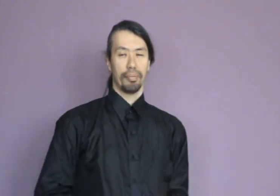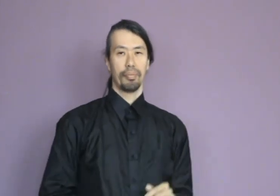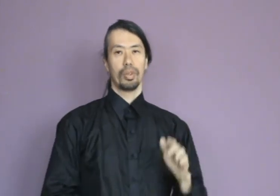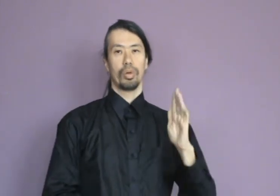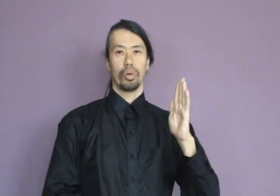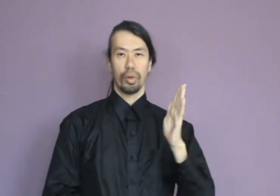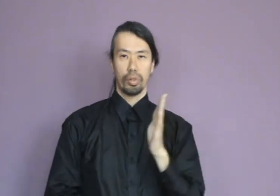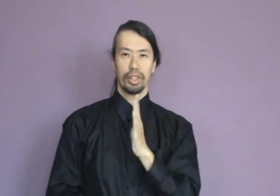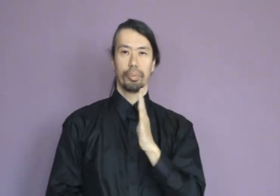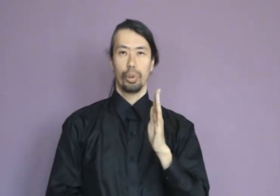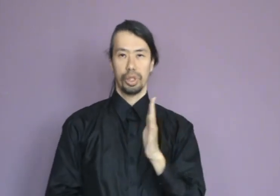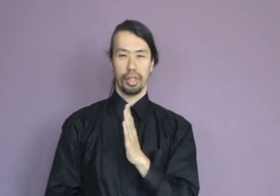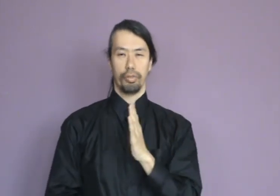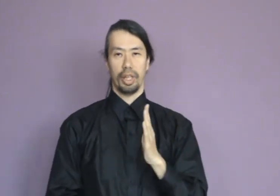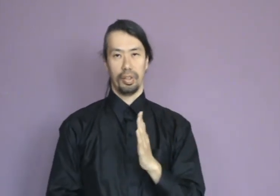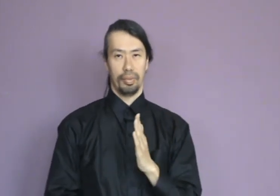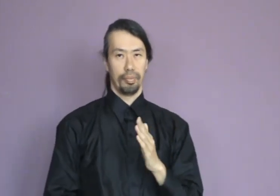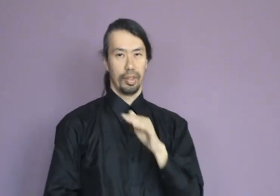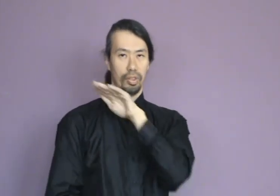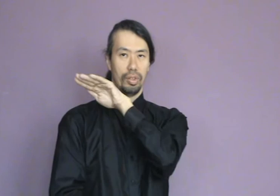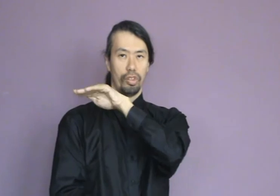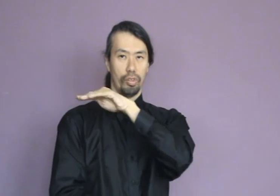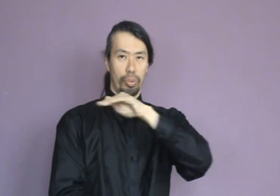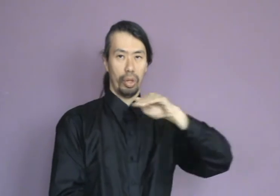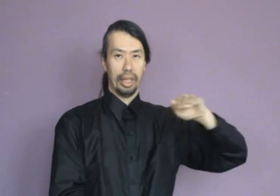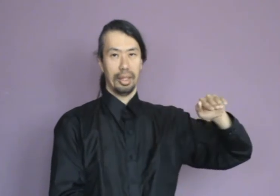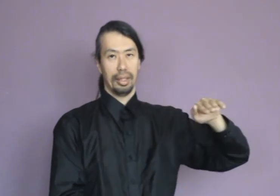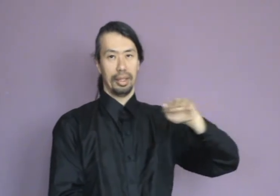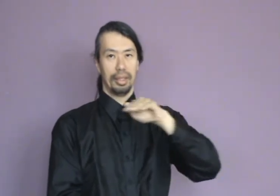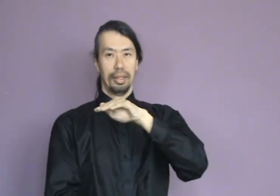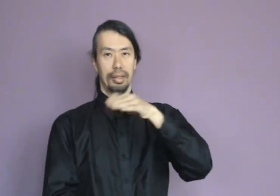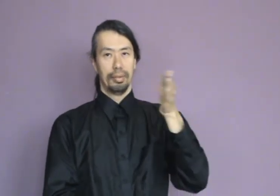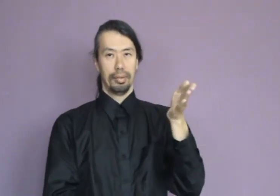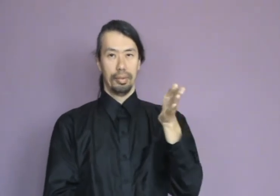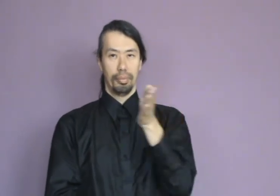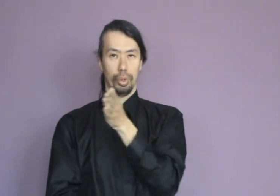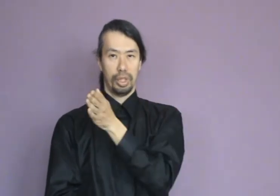you're creating a pushing effect. So this is pulling, pushing.